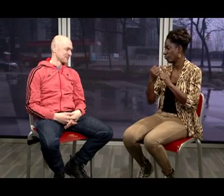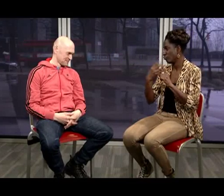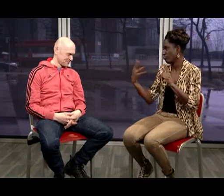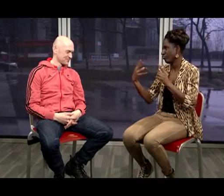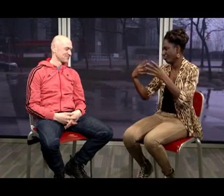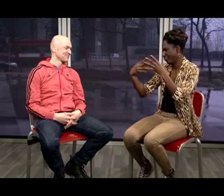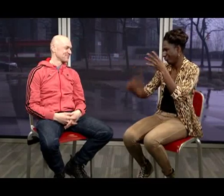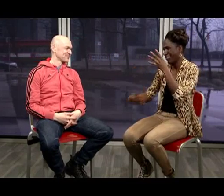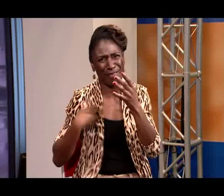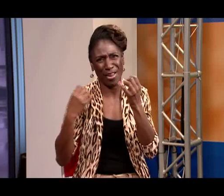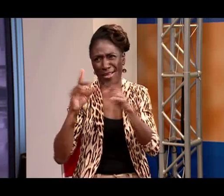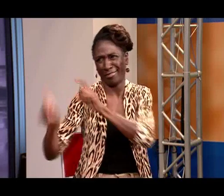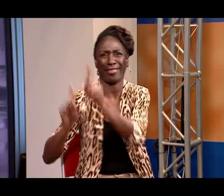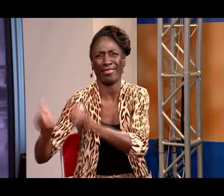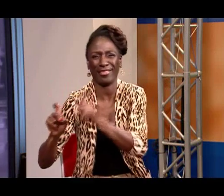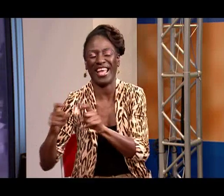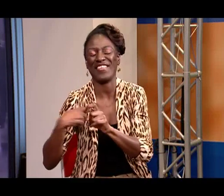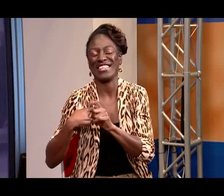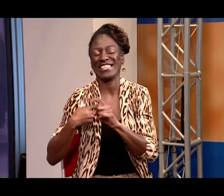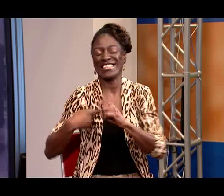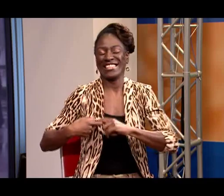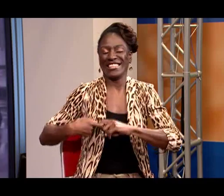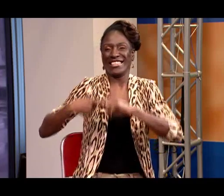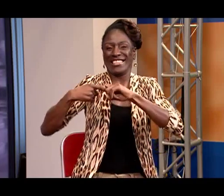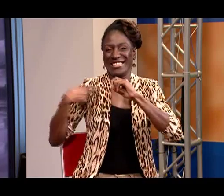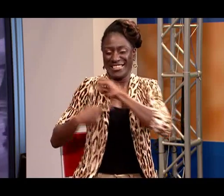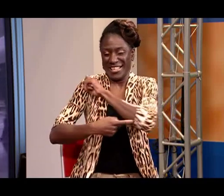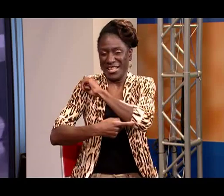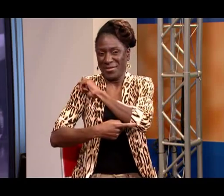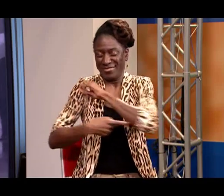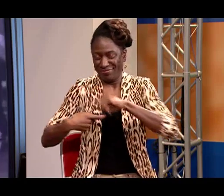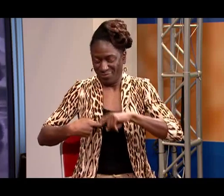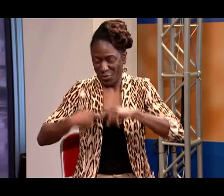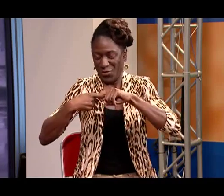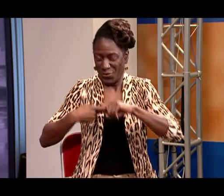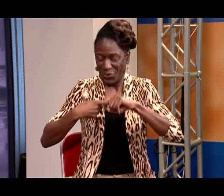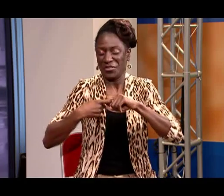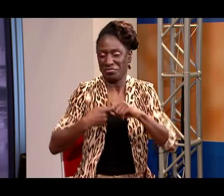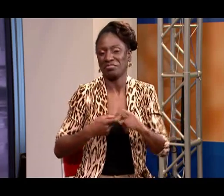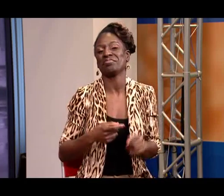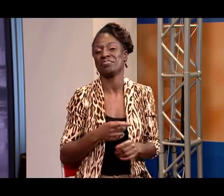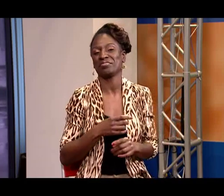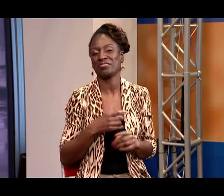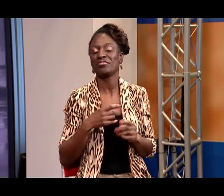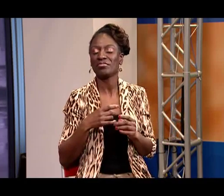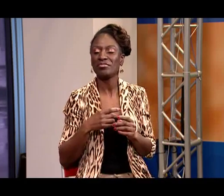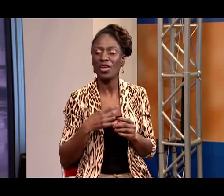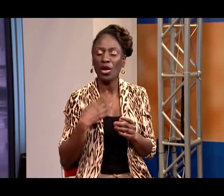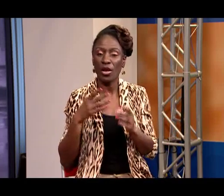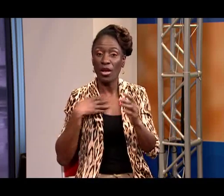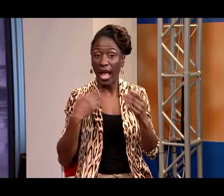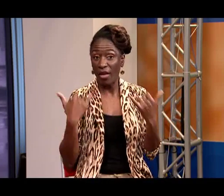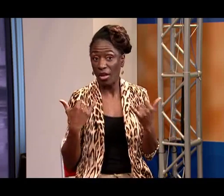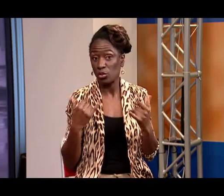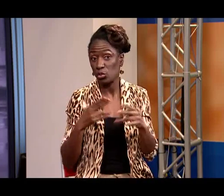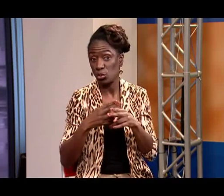We'll be back soon, we'll be talking more I have a lot more questions that I want to ask Maxim here so I'm going to have to hold on and wait to finish those off later